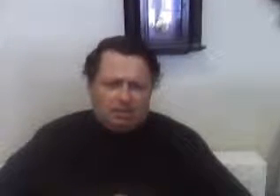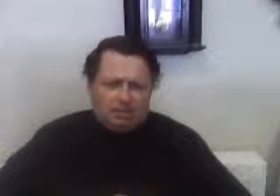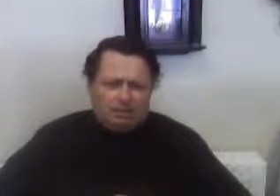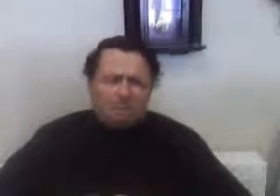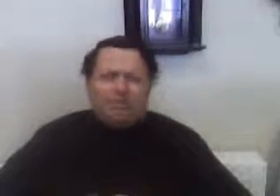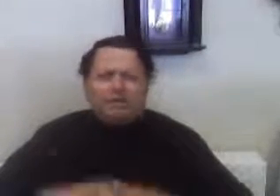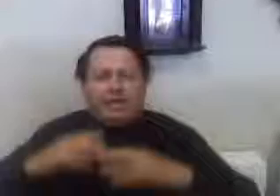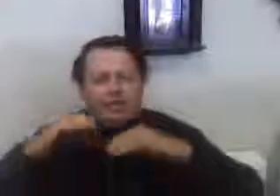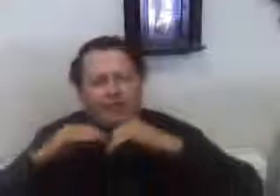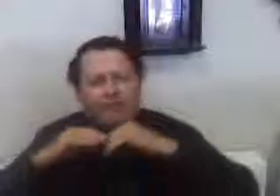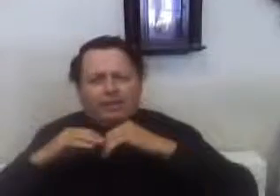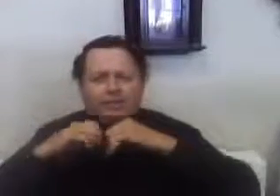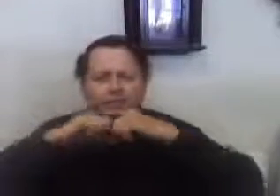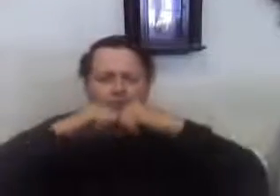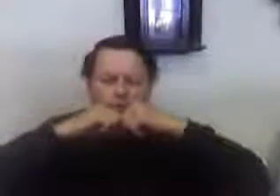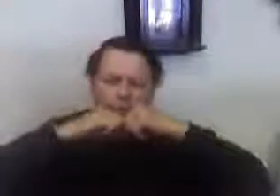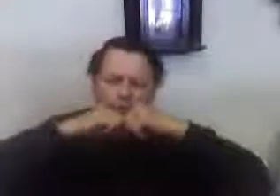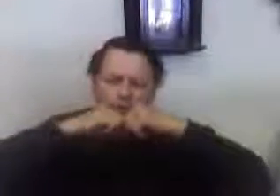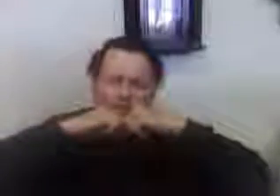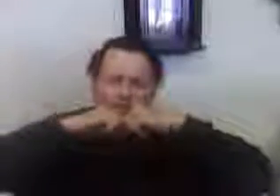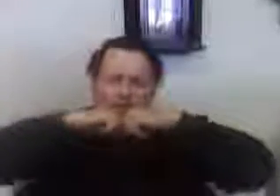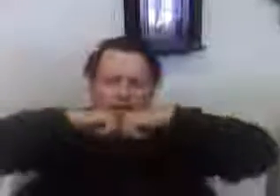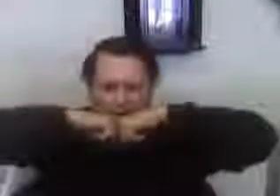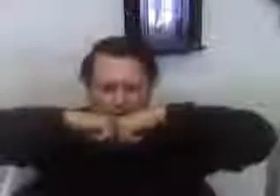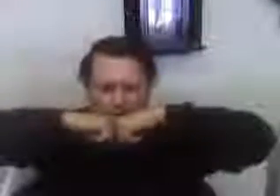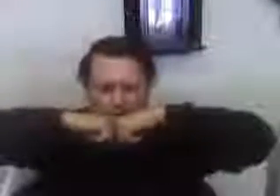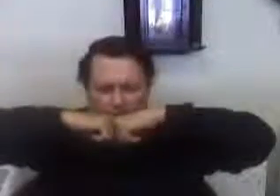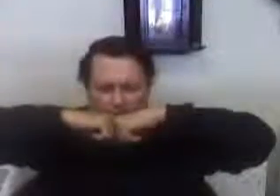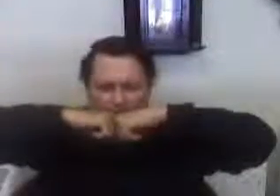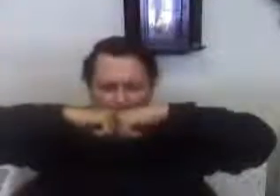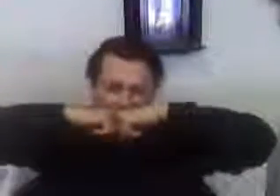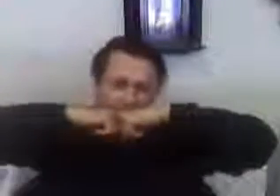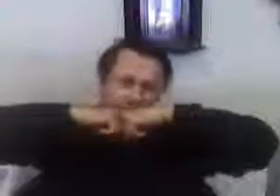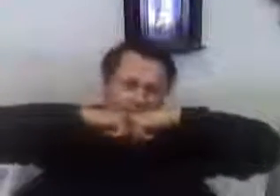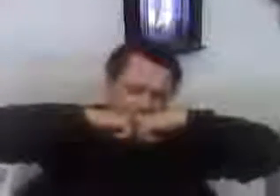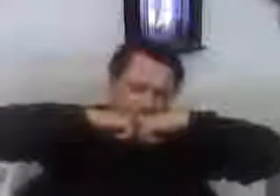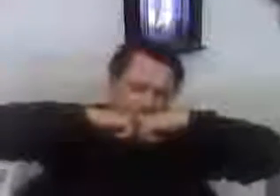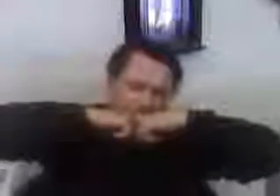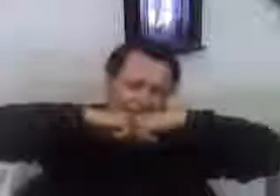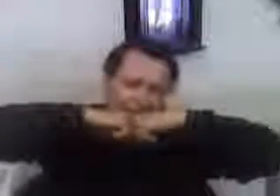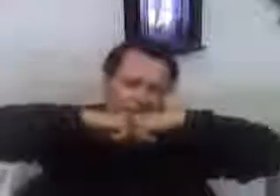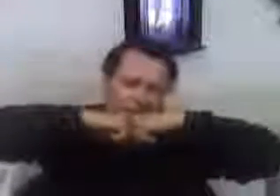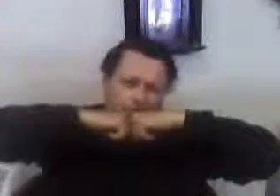To maintain the balance between communism and capitalism.